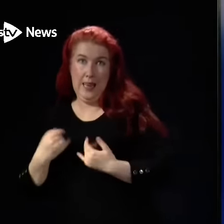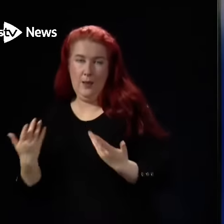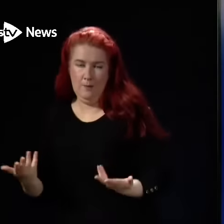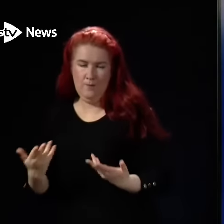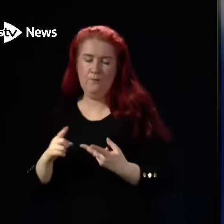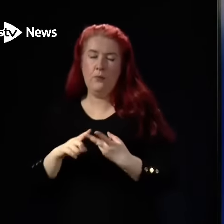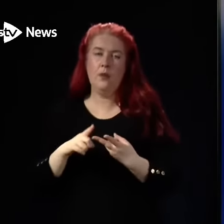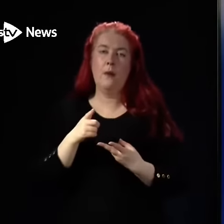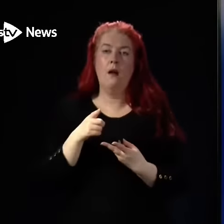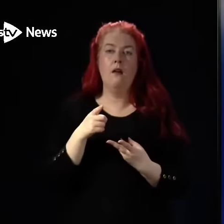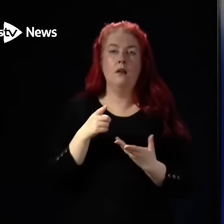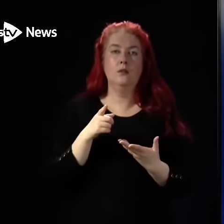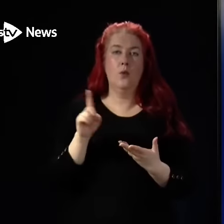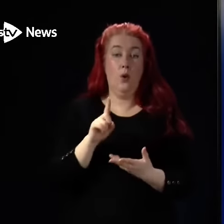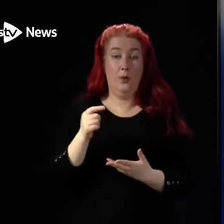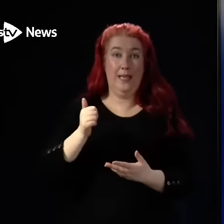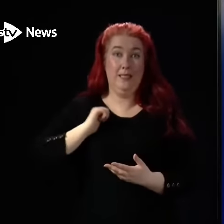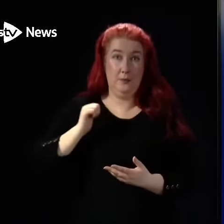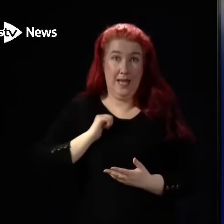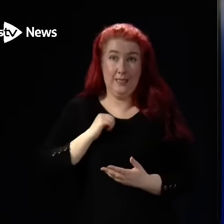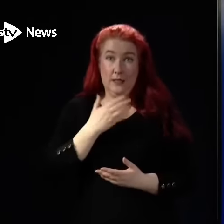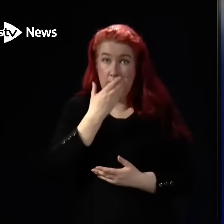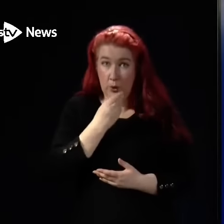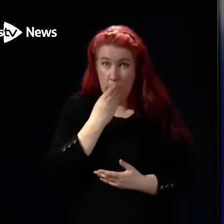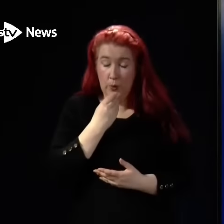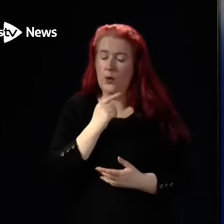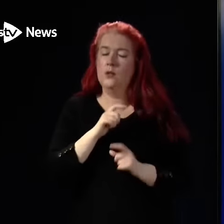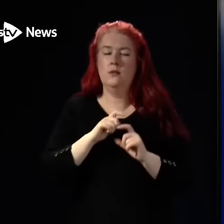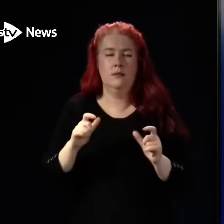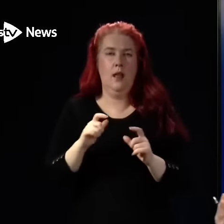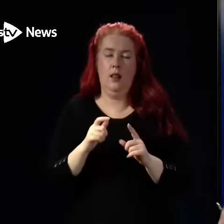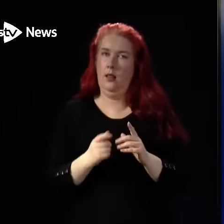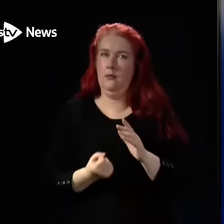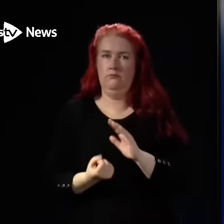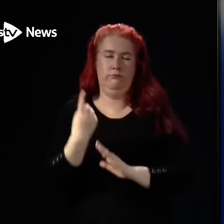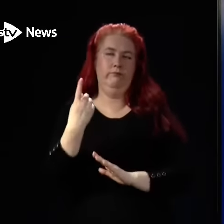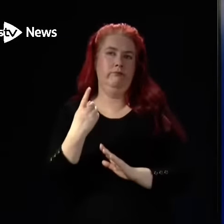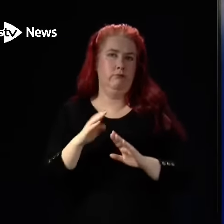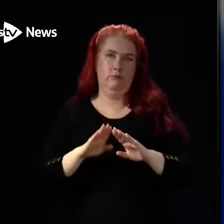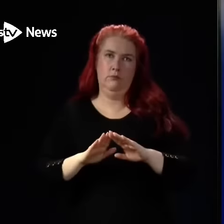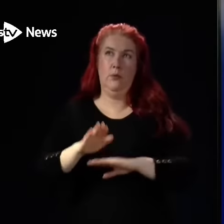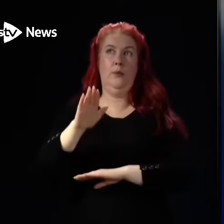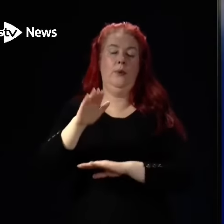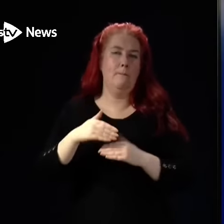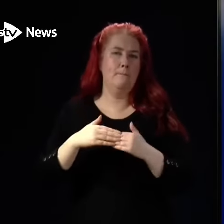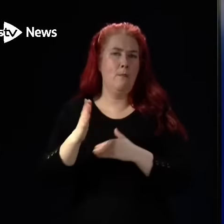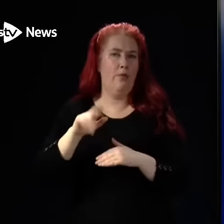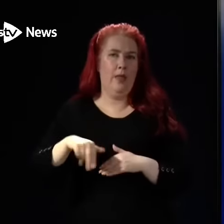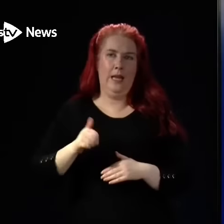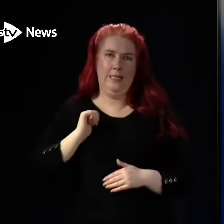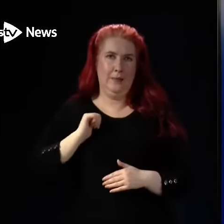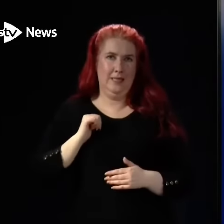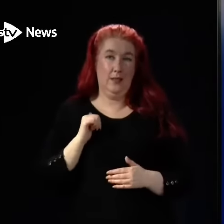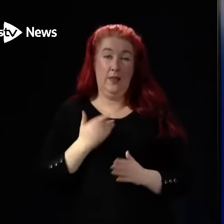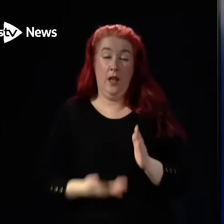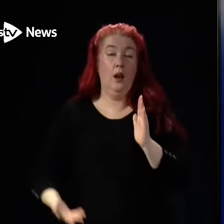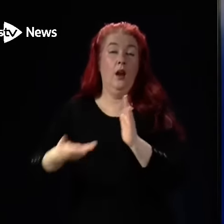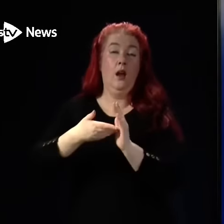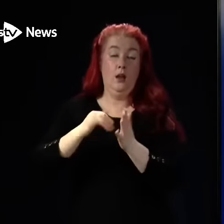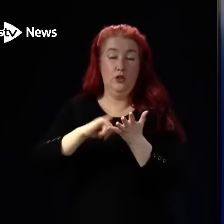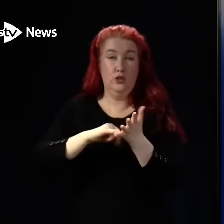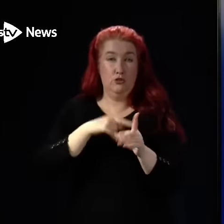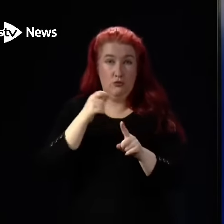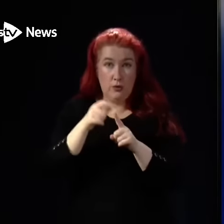the standard of what was expected, what we are dealing with right now is exceptional and add into that the strep A and other